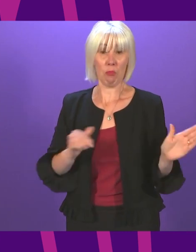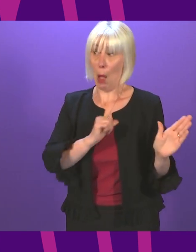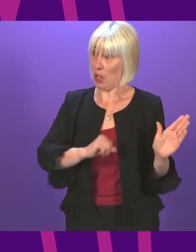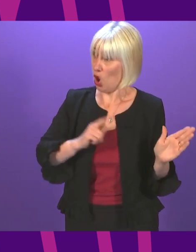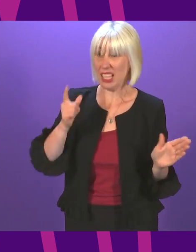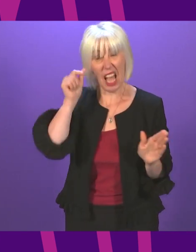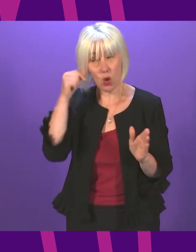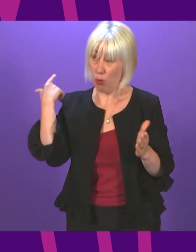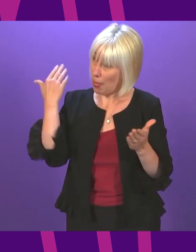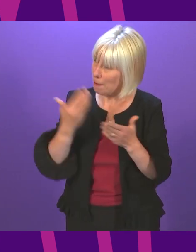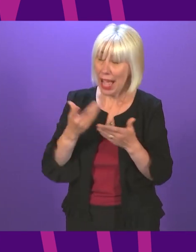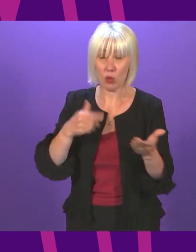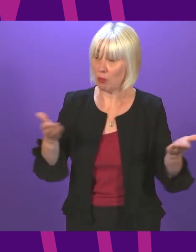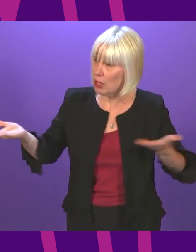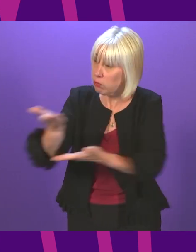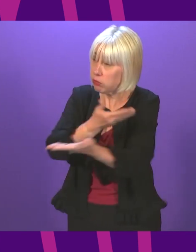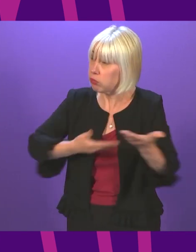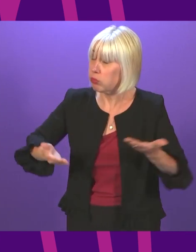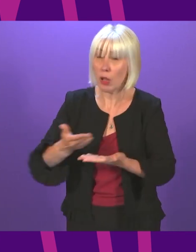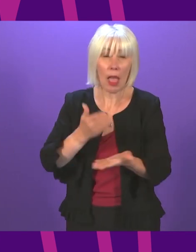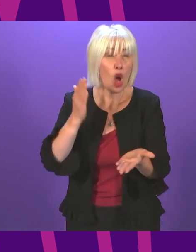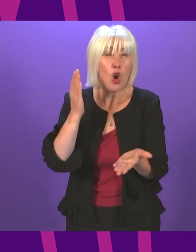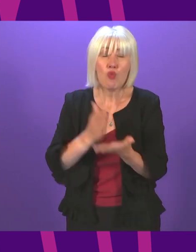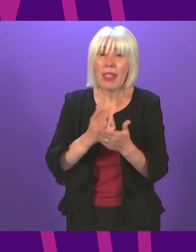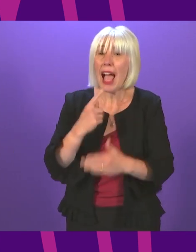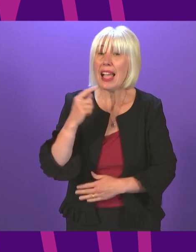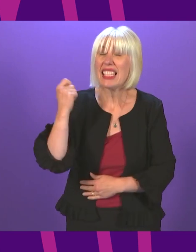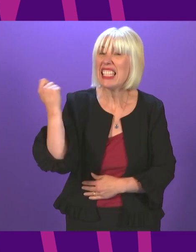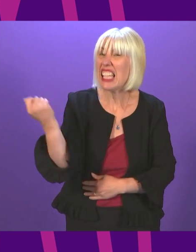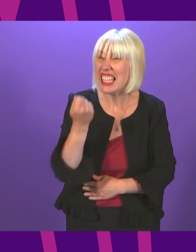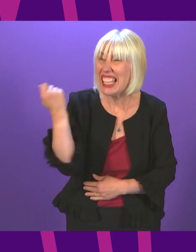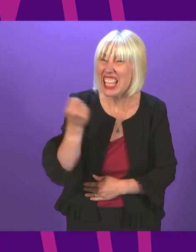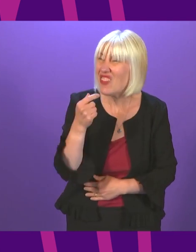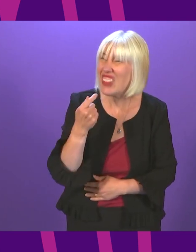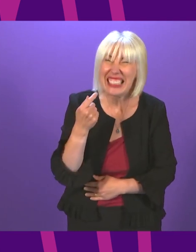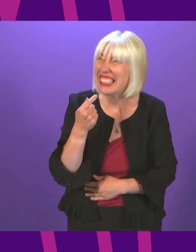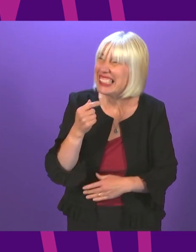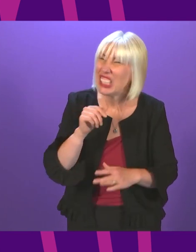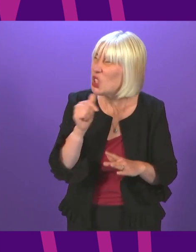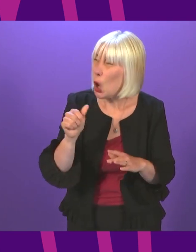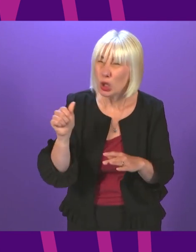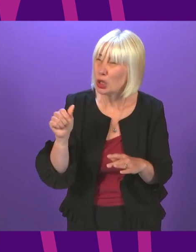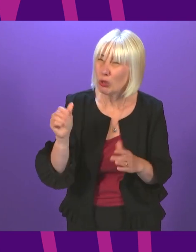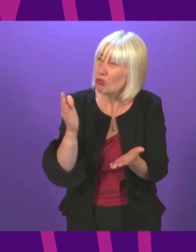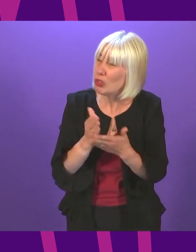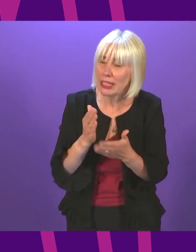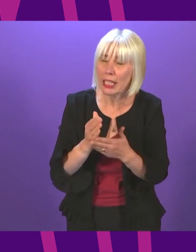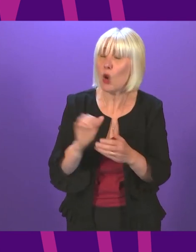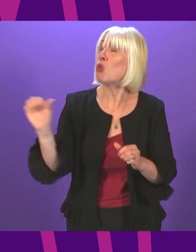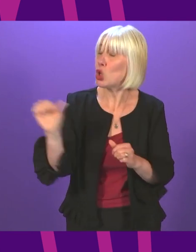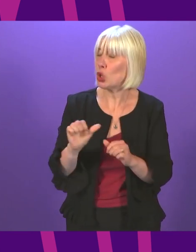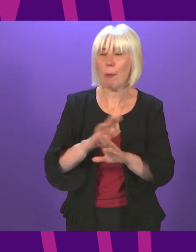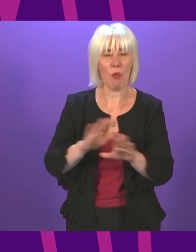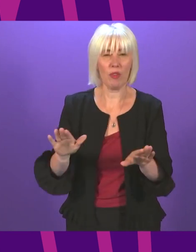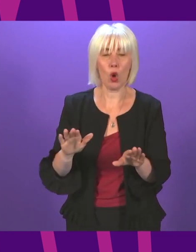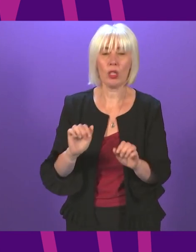on many occasions in the past about this we have not been as successful at that as we should have been in the past so through and Lorna